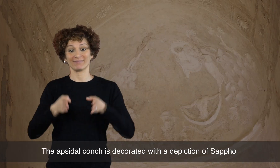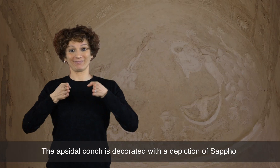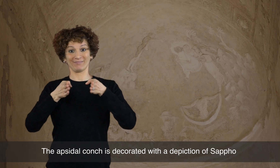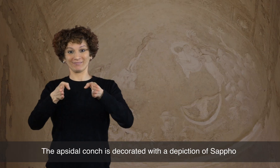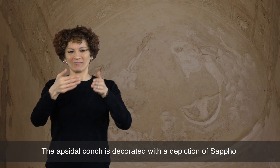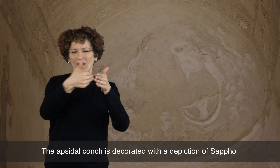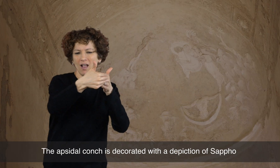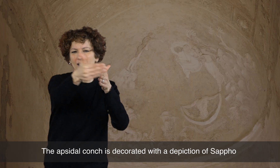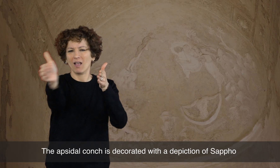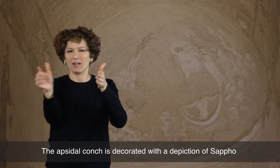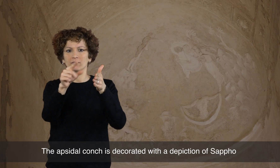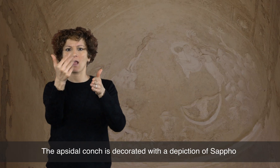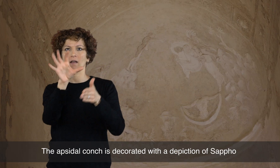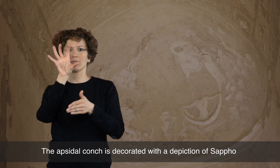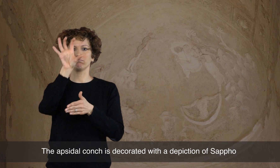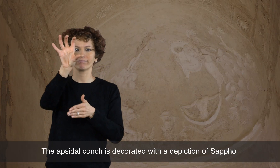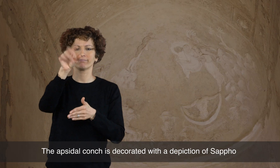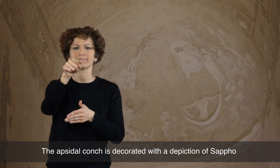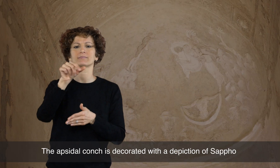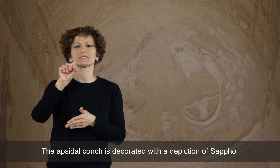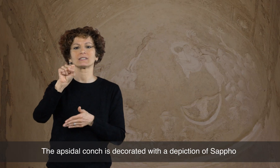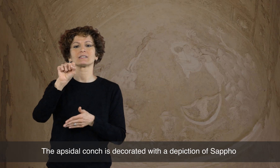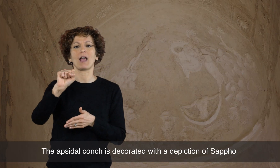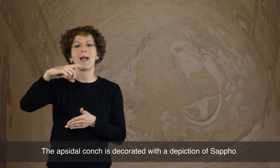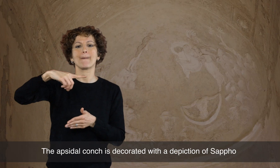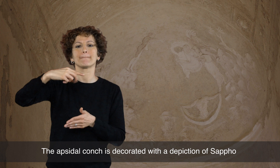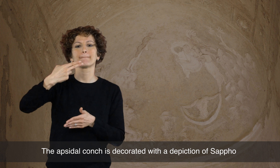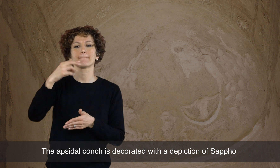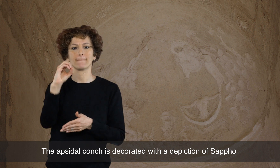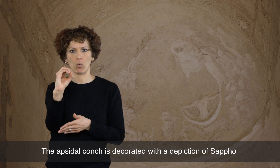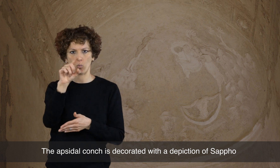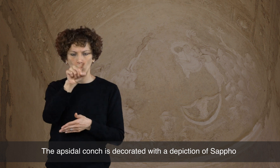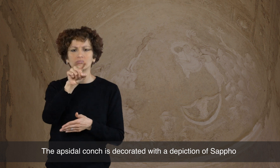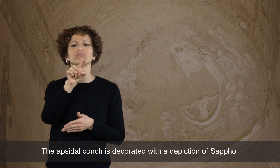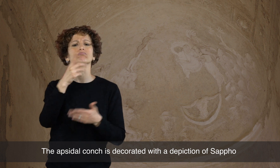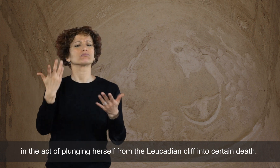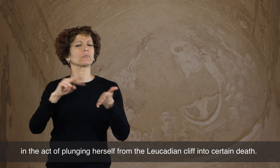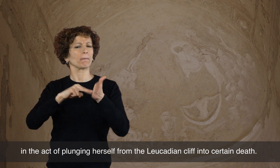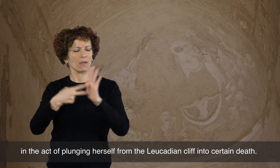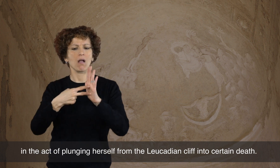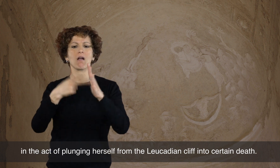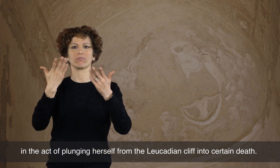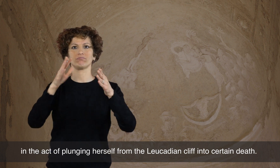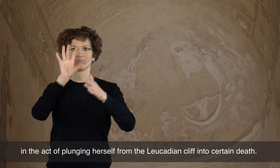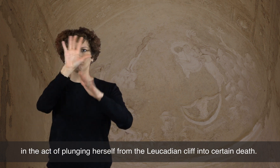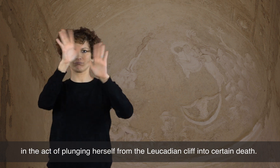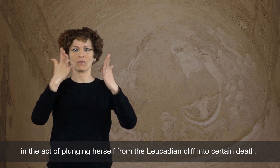The apsidal conch is decorated with a depiction of Sappho in the act of plunging